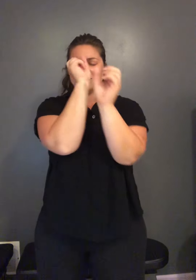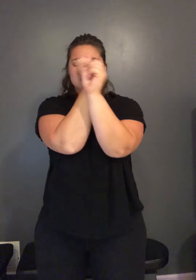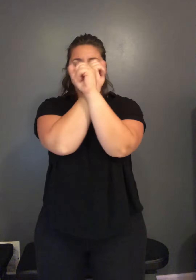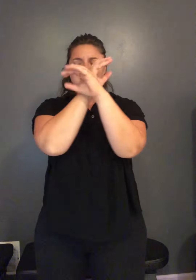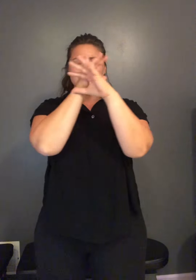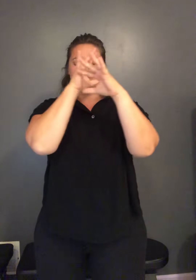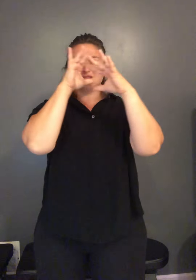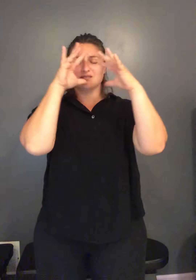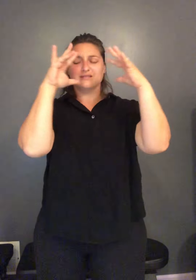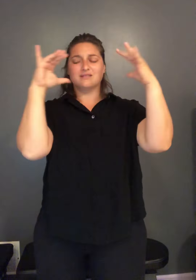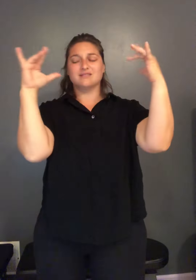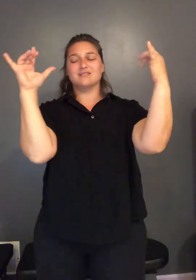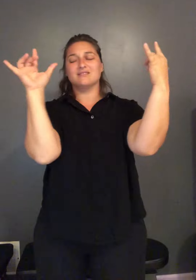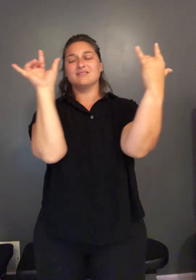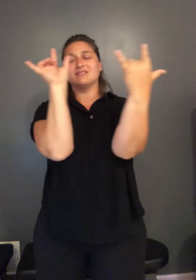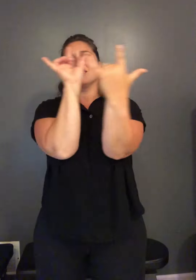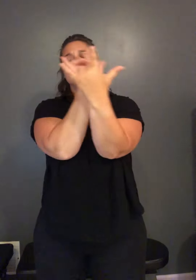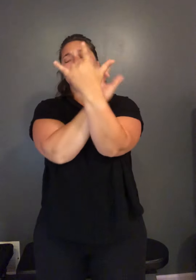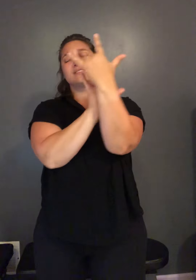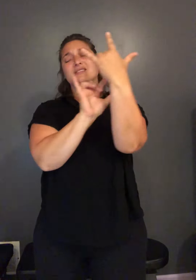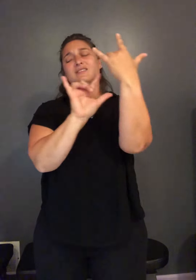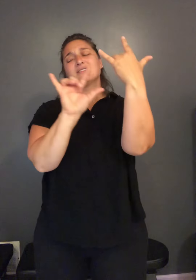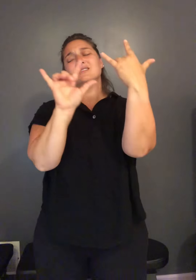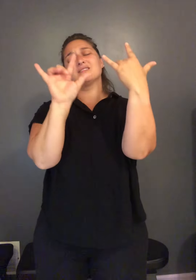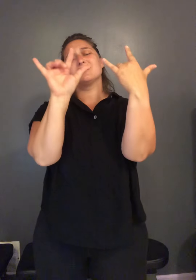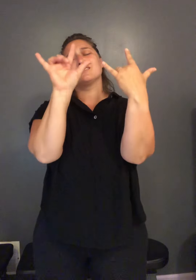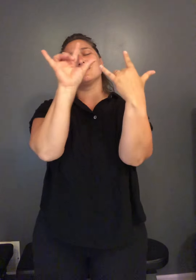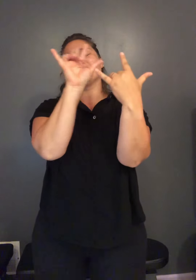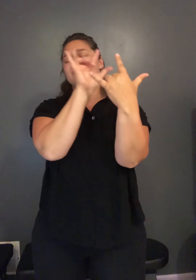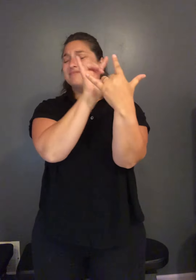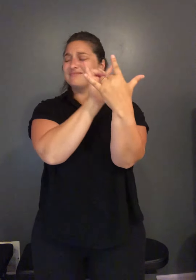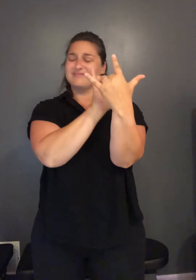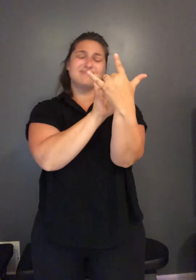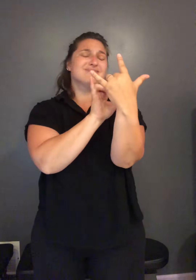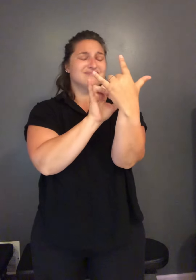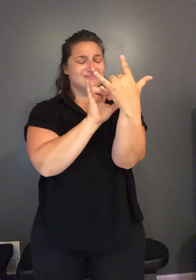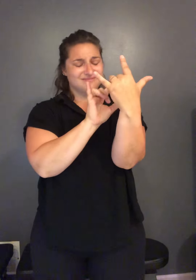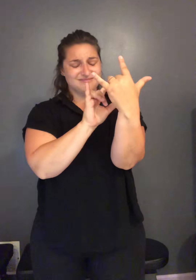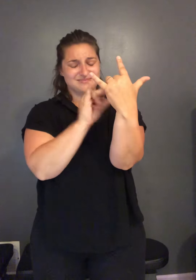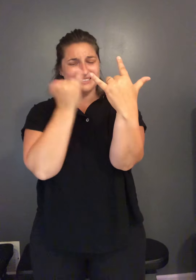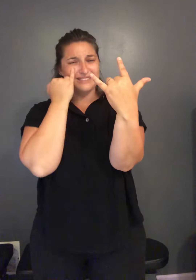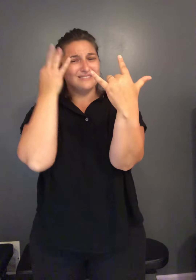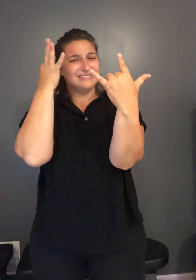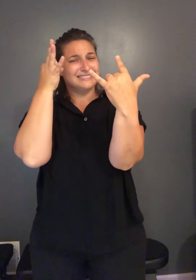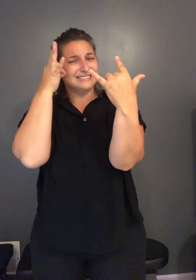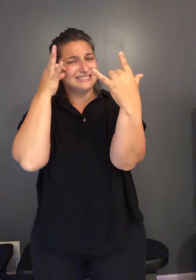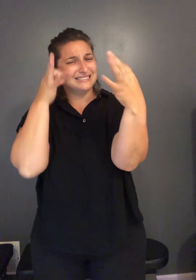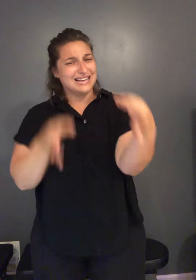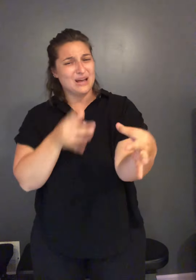I romanticize what might have been if I hadn't sized him up so quickly